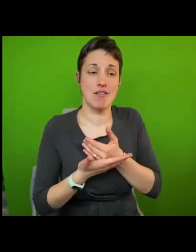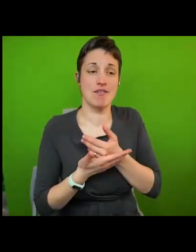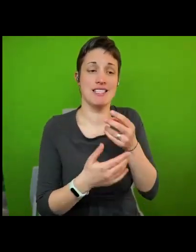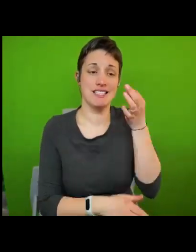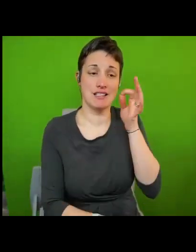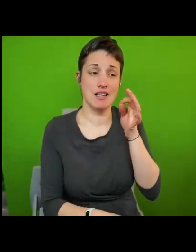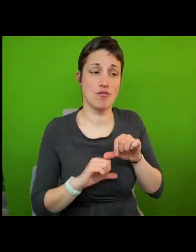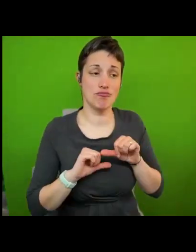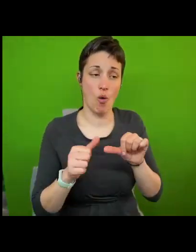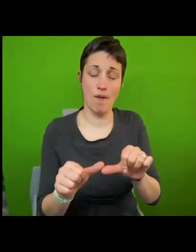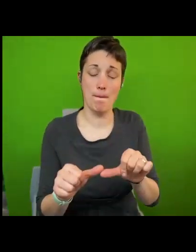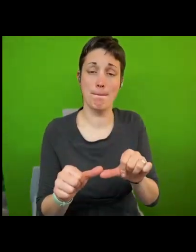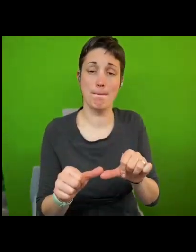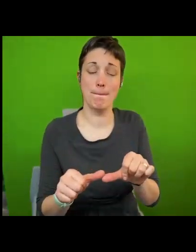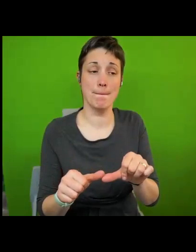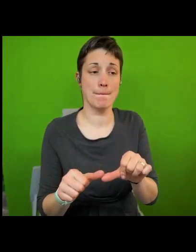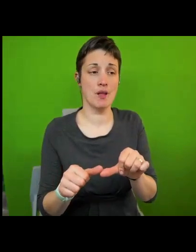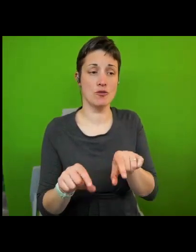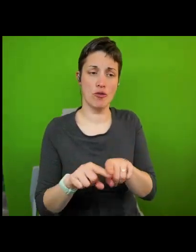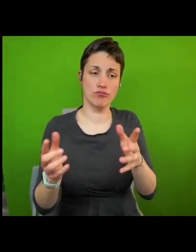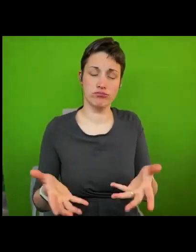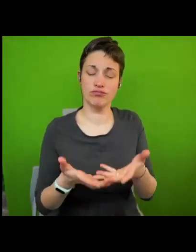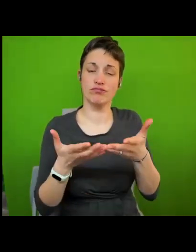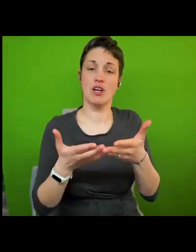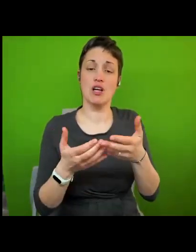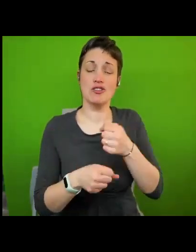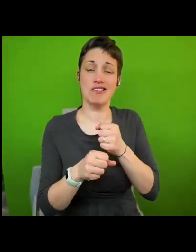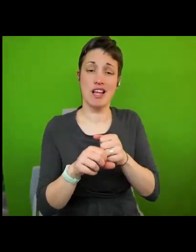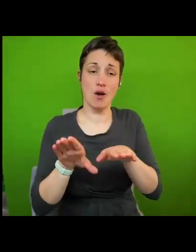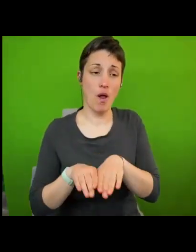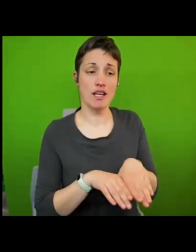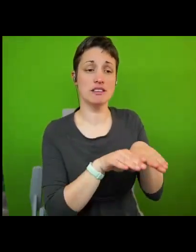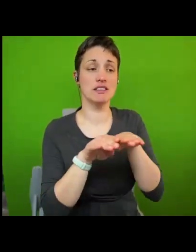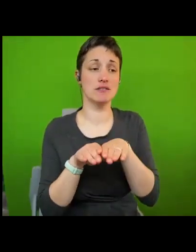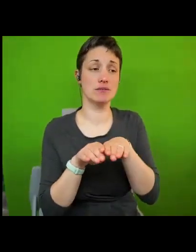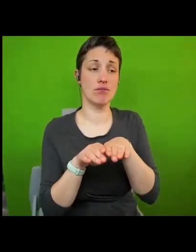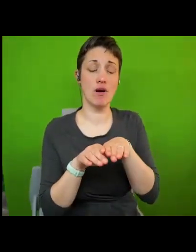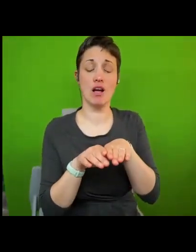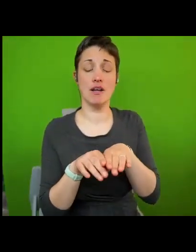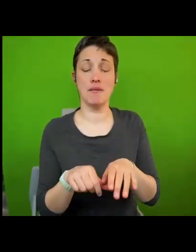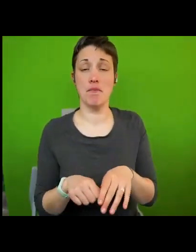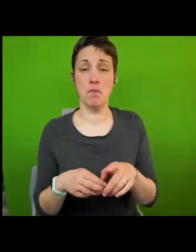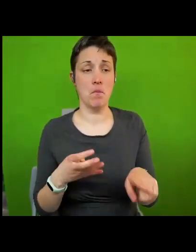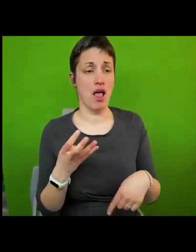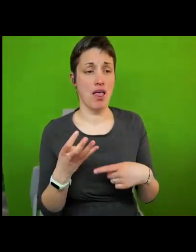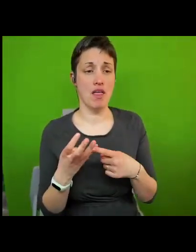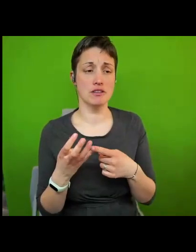equality and some cities openly support u.n-led initiatives such as the city of bonn that in